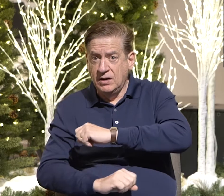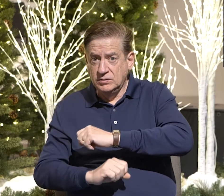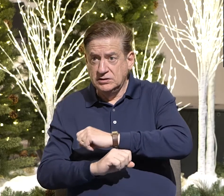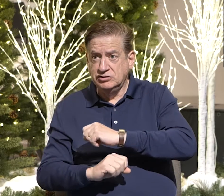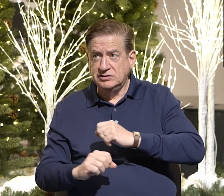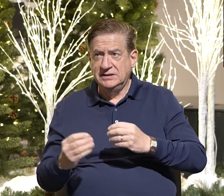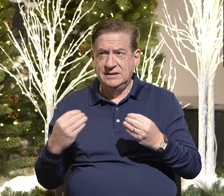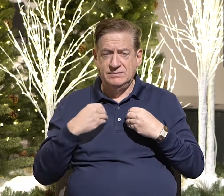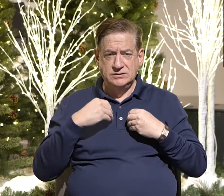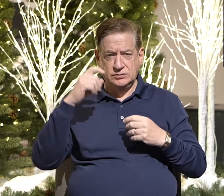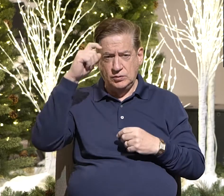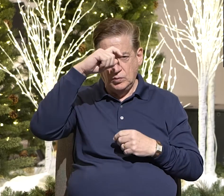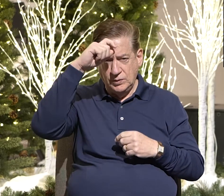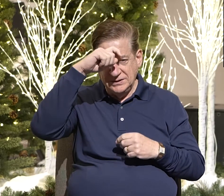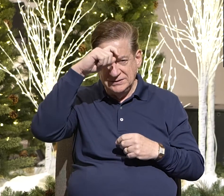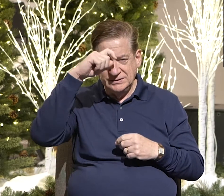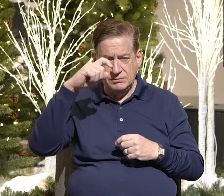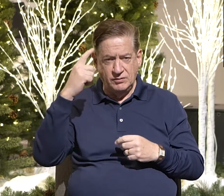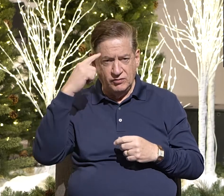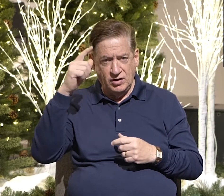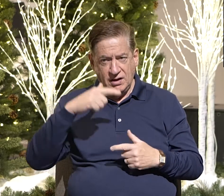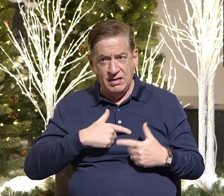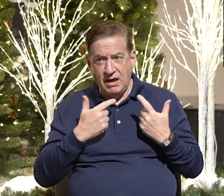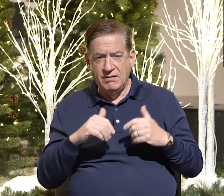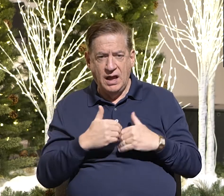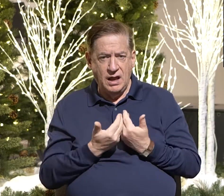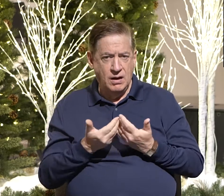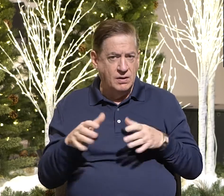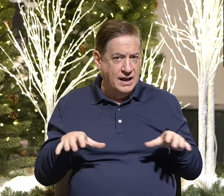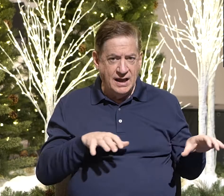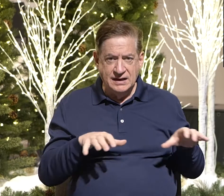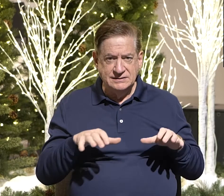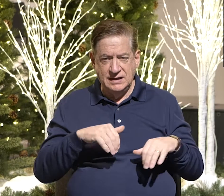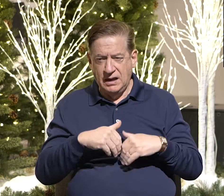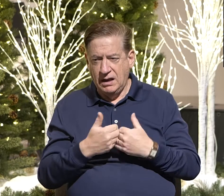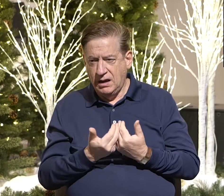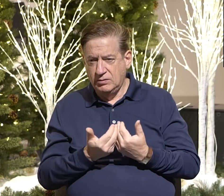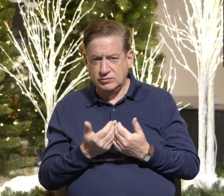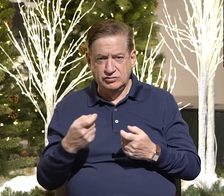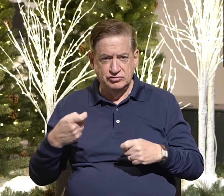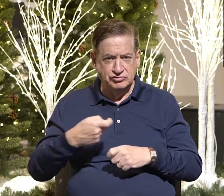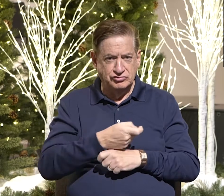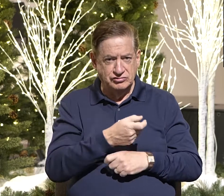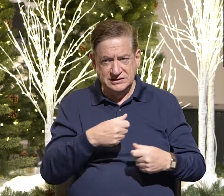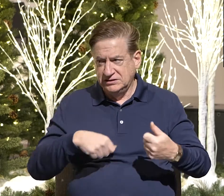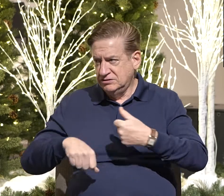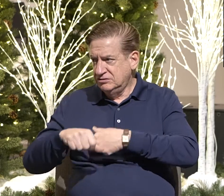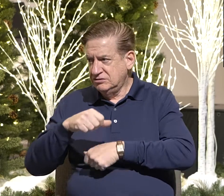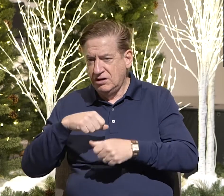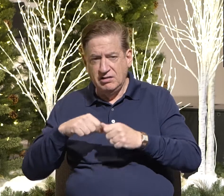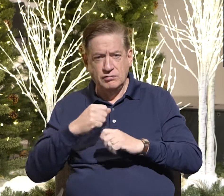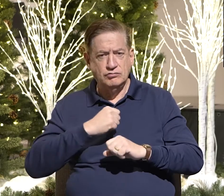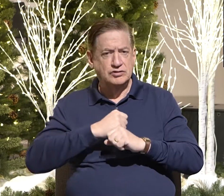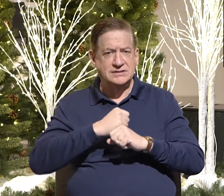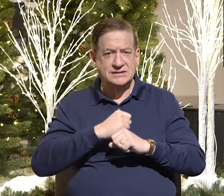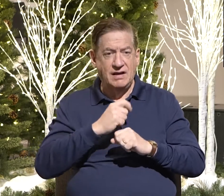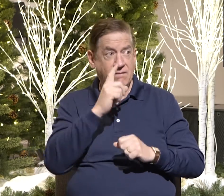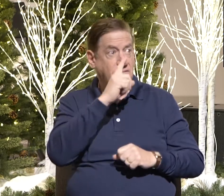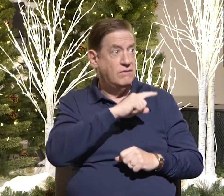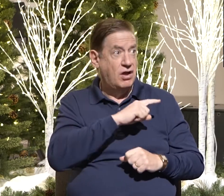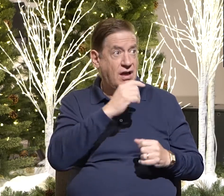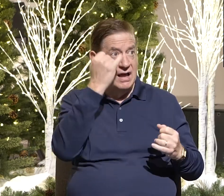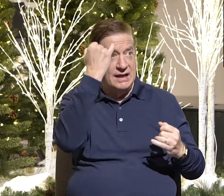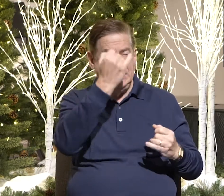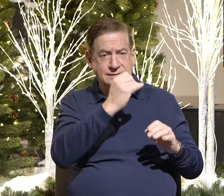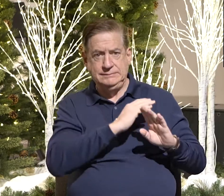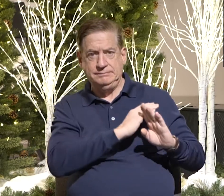wisdom for life. Tells us how to act, how to conduct, how to treat each other. How to protect from wrong ideas. Helps